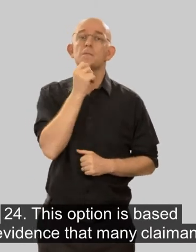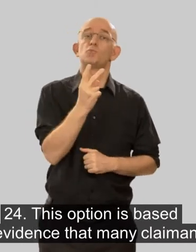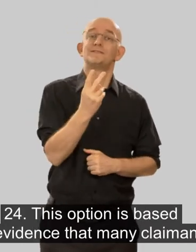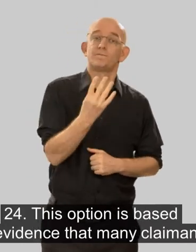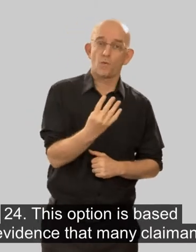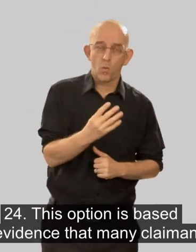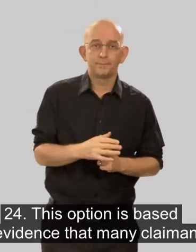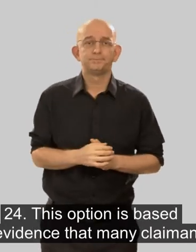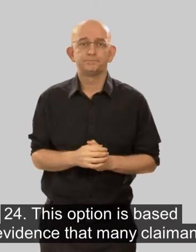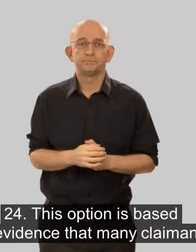Number 24